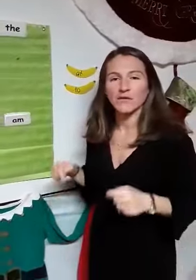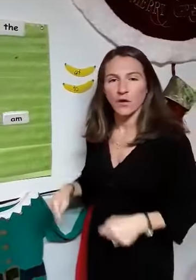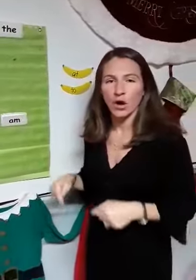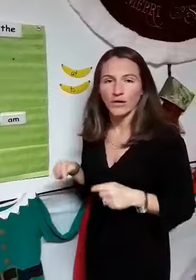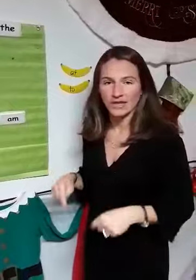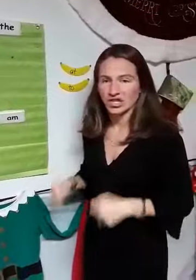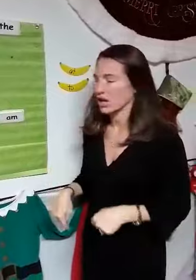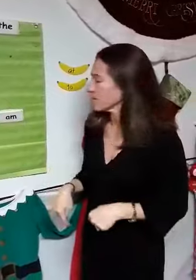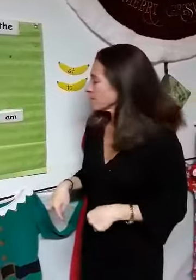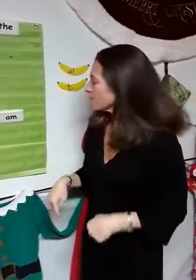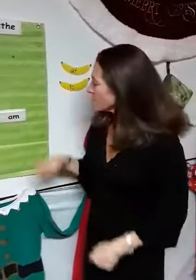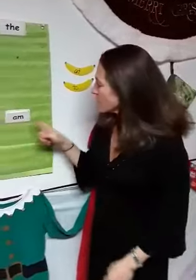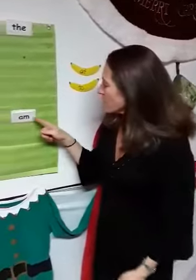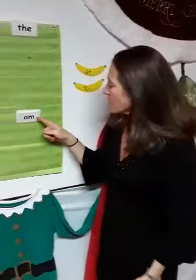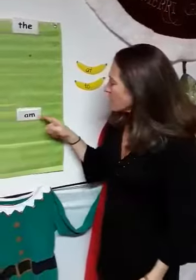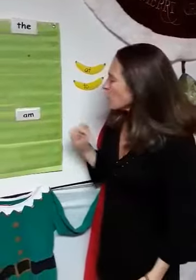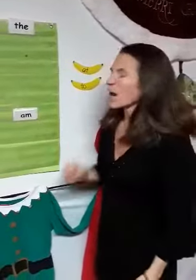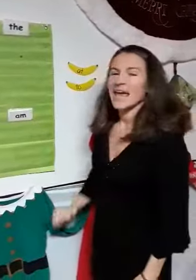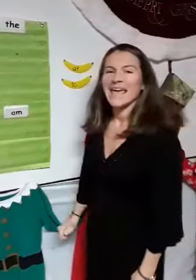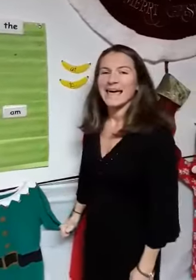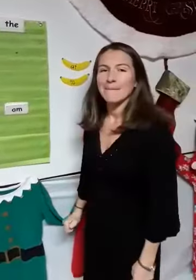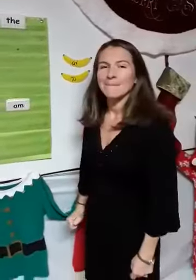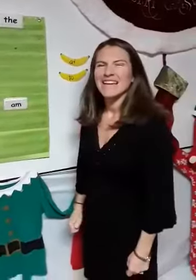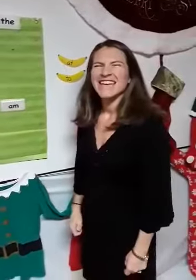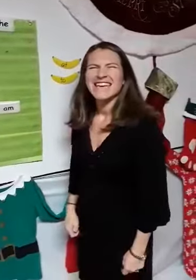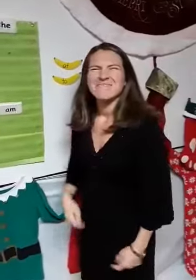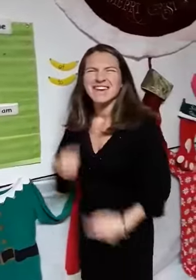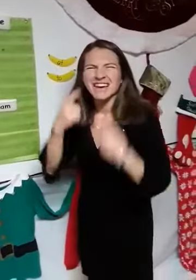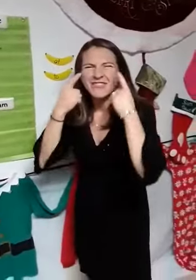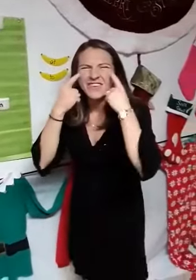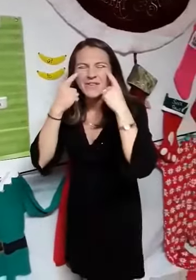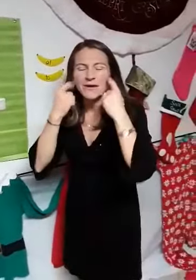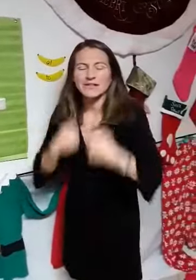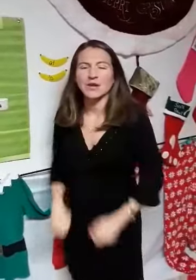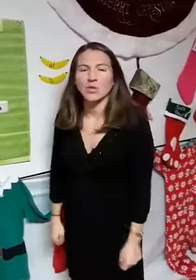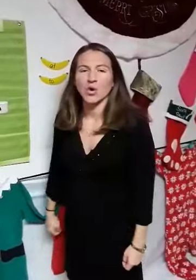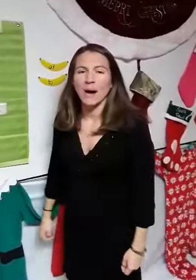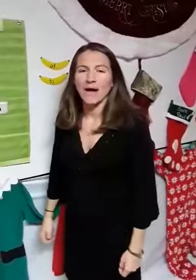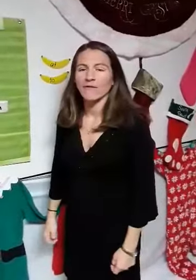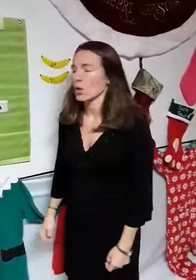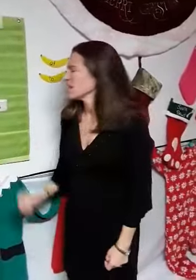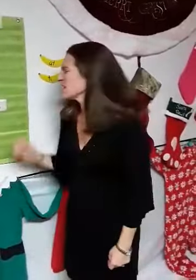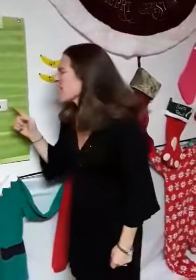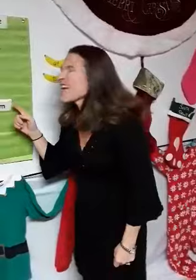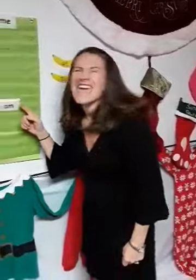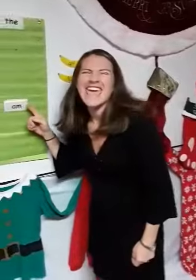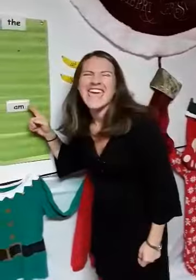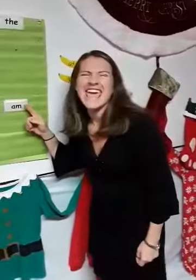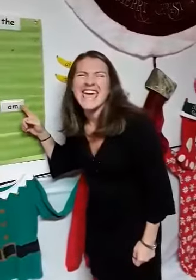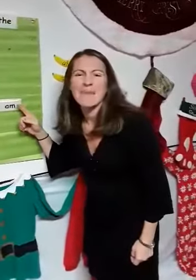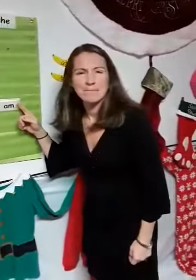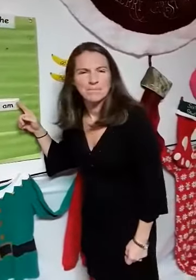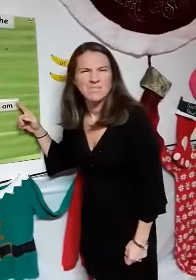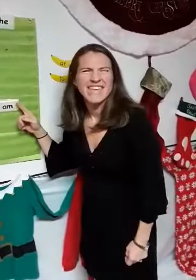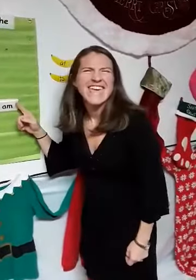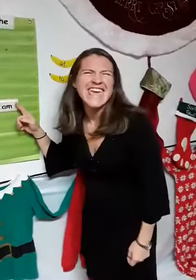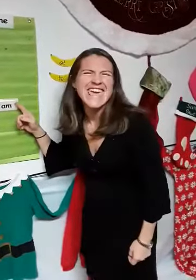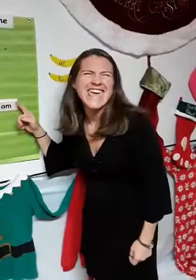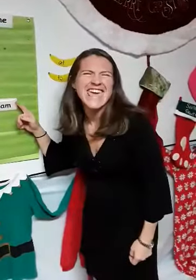far this year. For AM, make a silly face and a robot voice. AM AM.